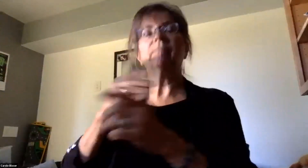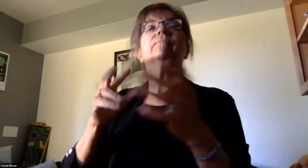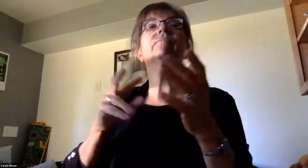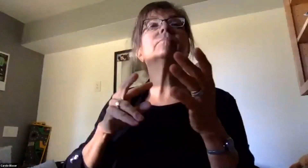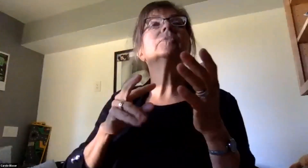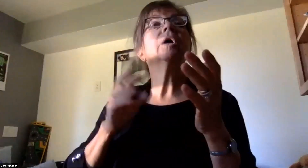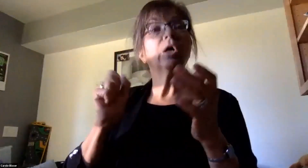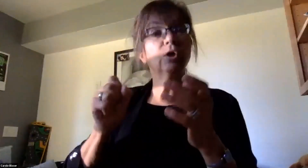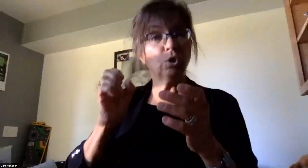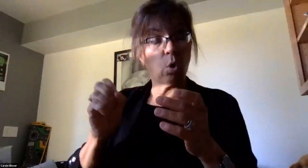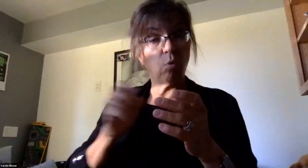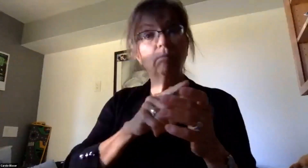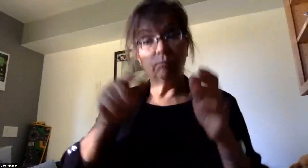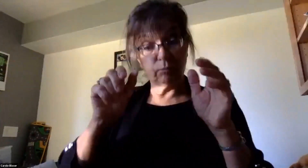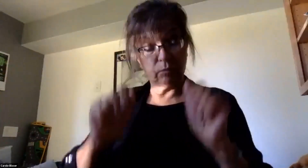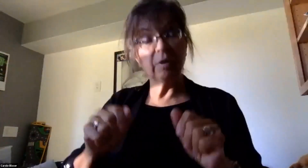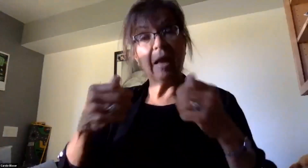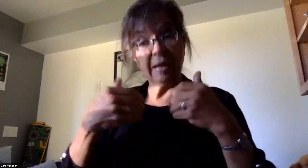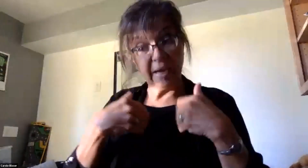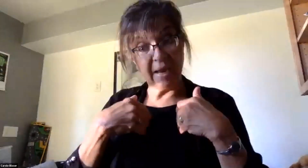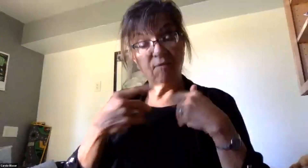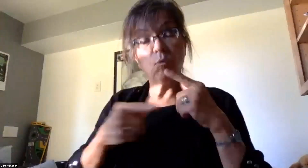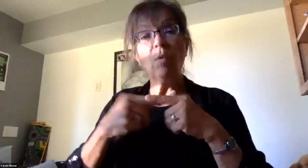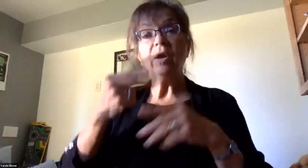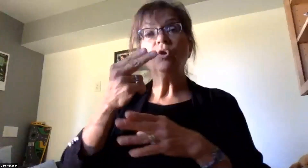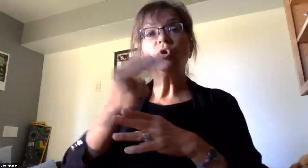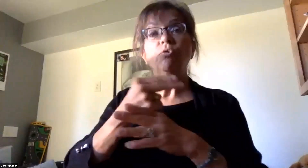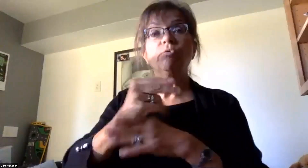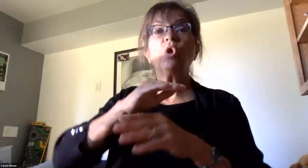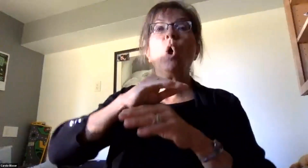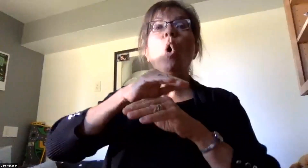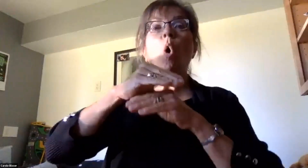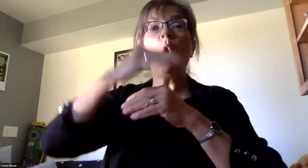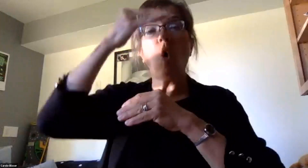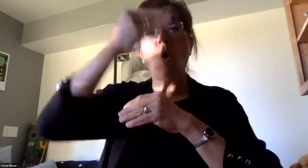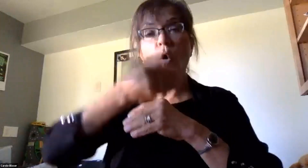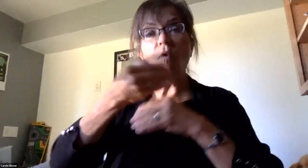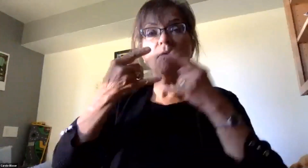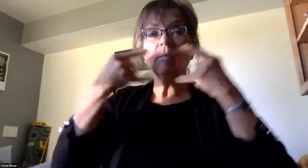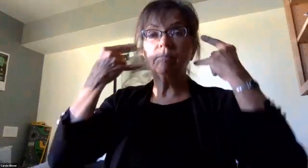shields will be allowed when used over an acceptable face covering.